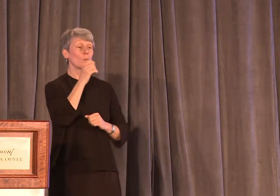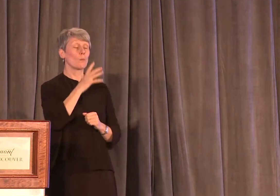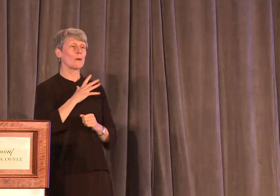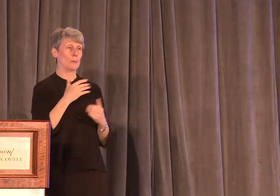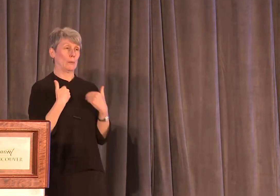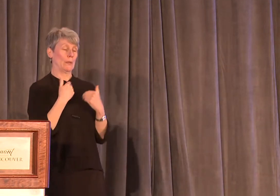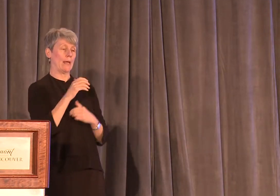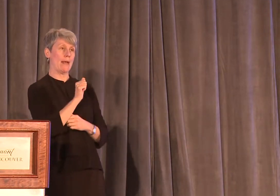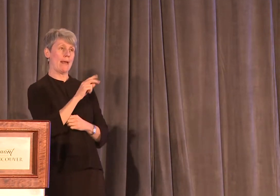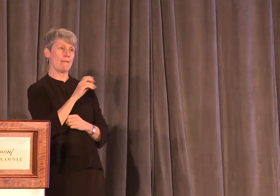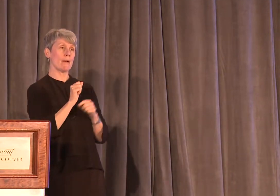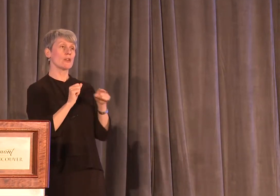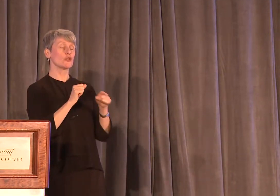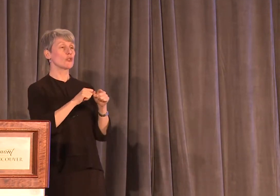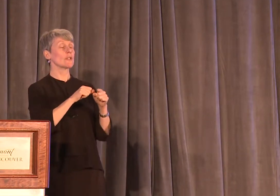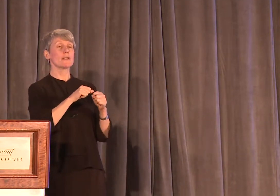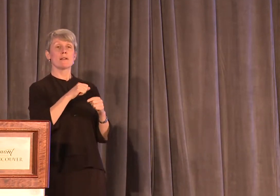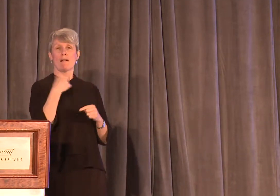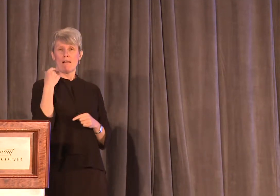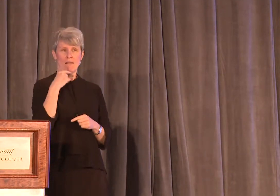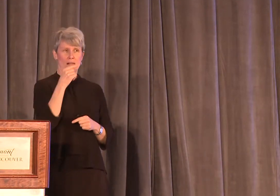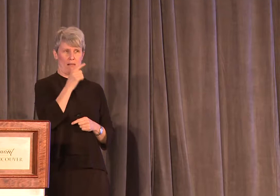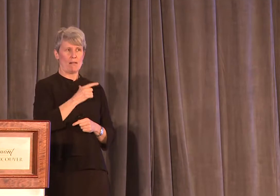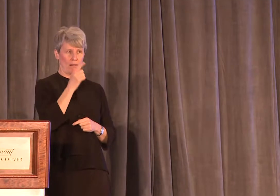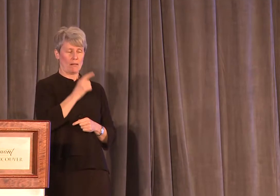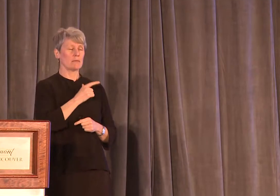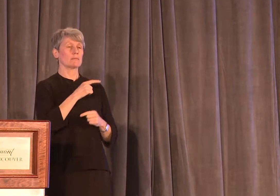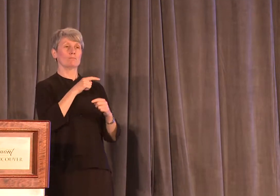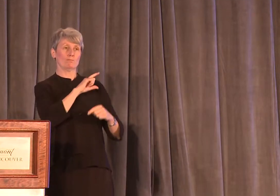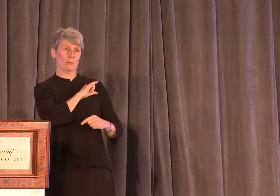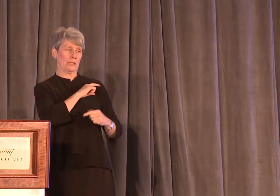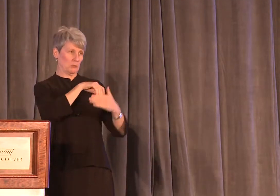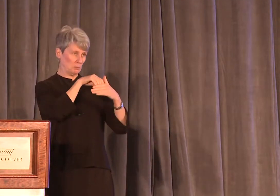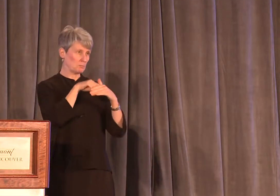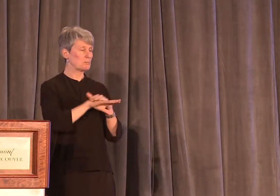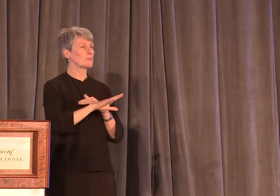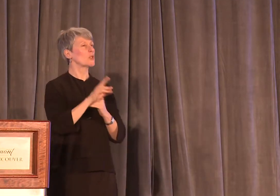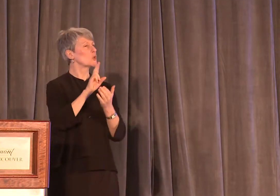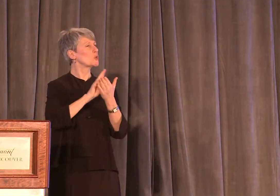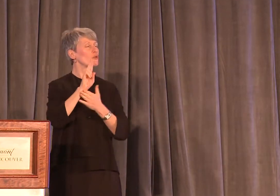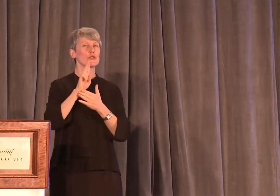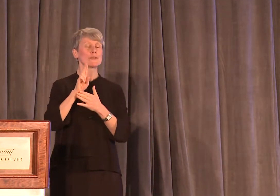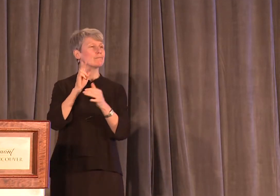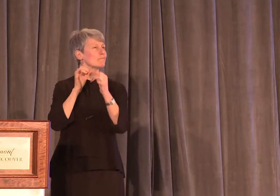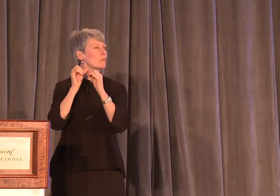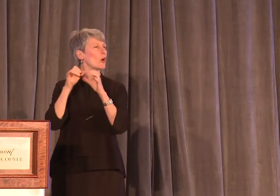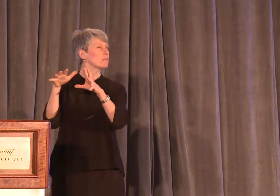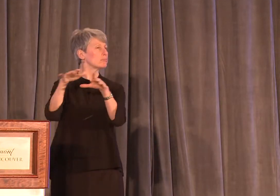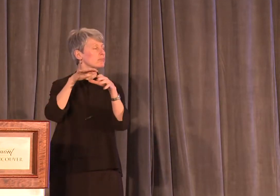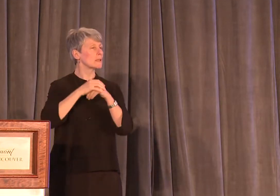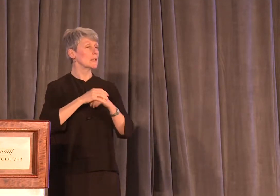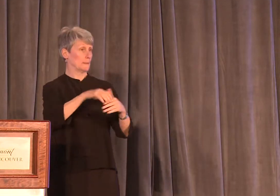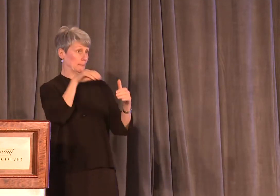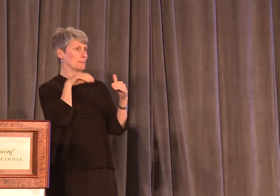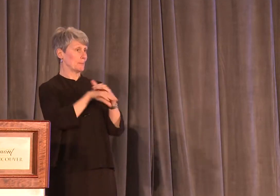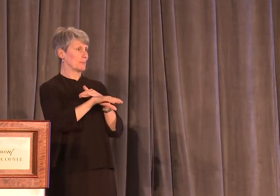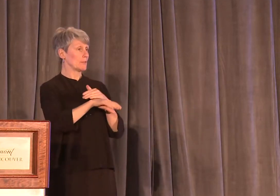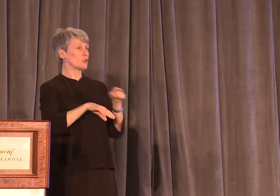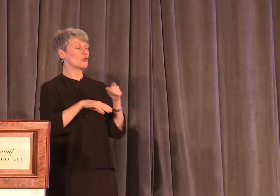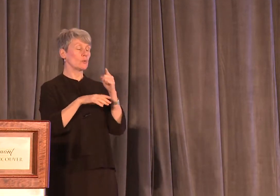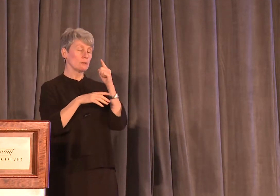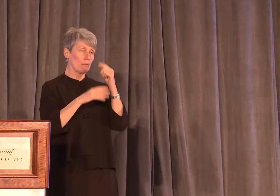who told me that when she walked into the London Police Service to report that she had been raped at a university keg party while in and out of consciousness,